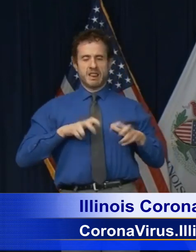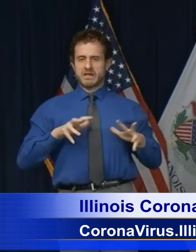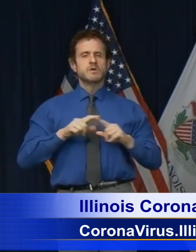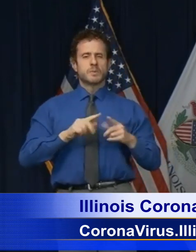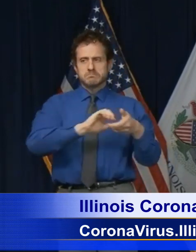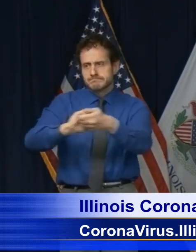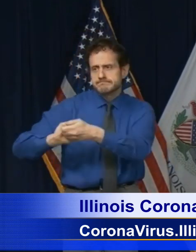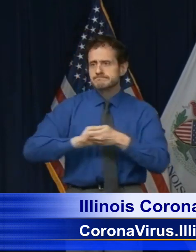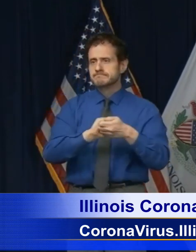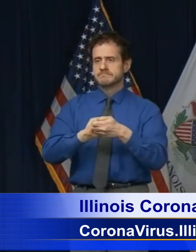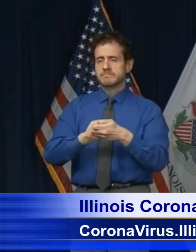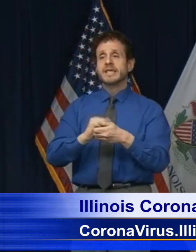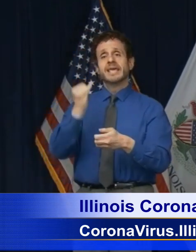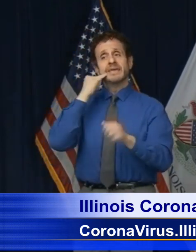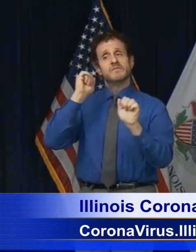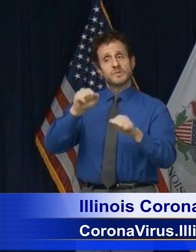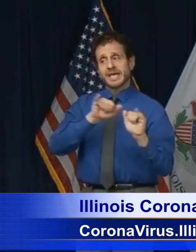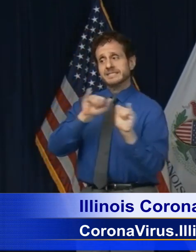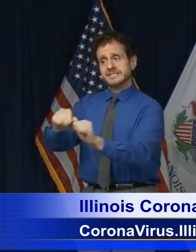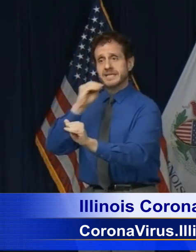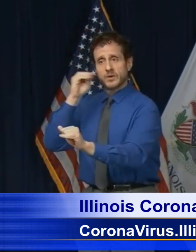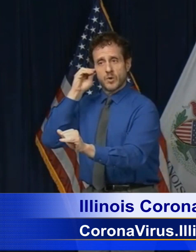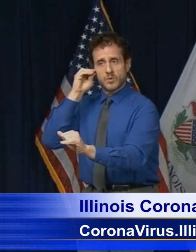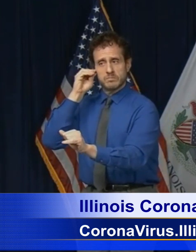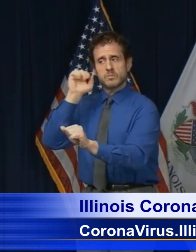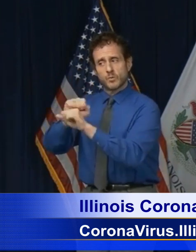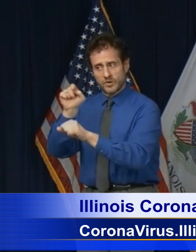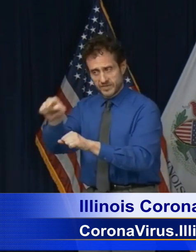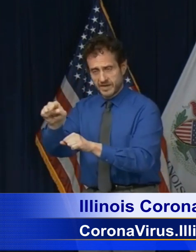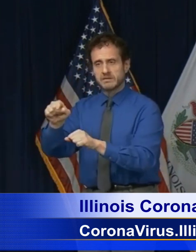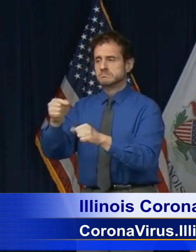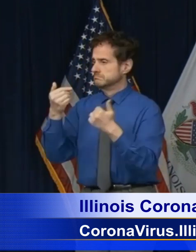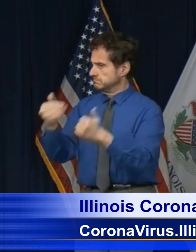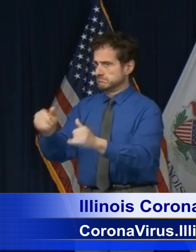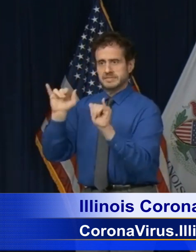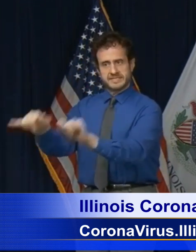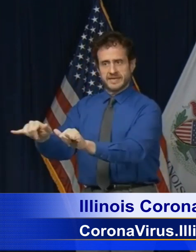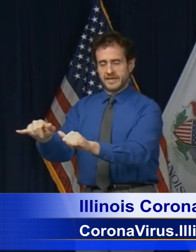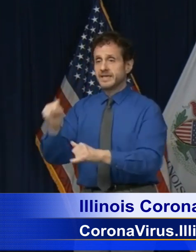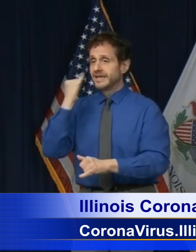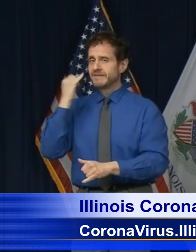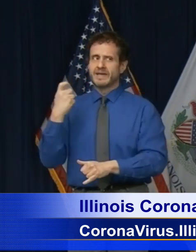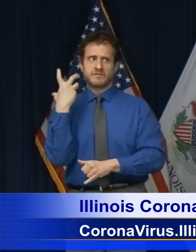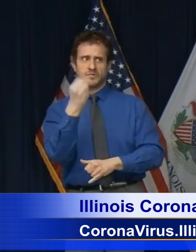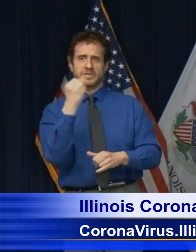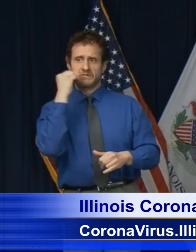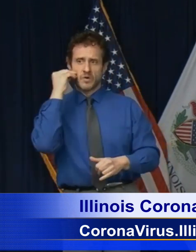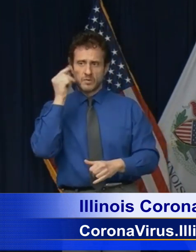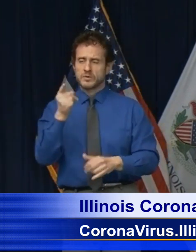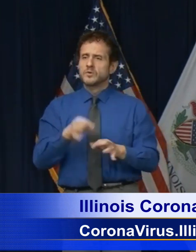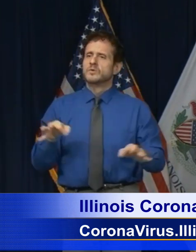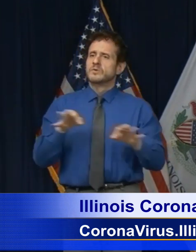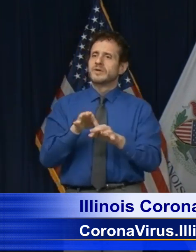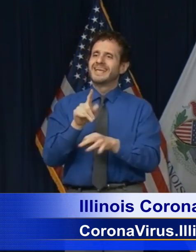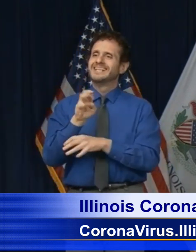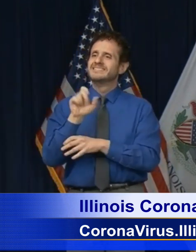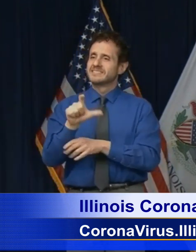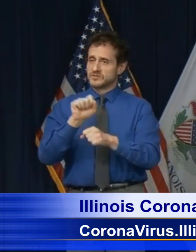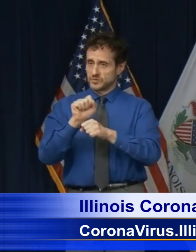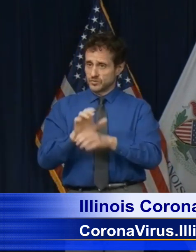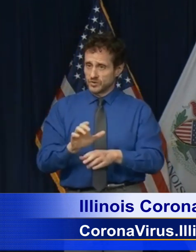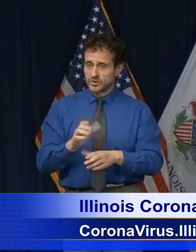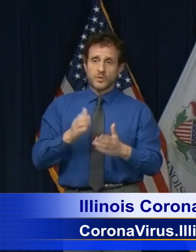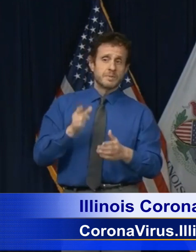and work from home if you can. If you have to leave home because you are an essential worker, and if you're sick or a member of your